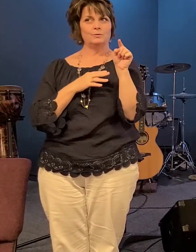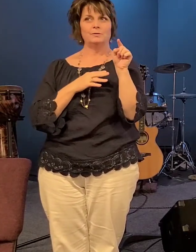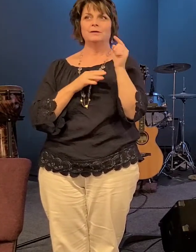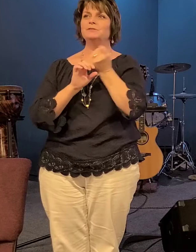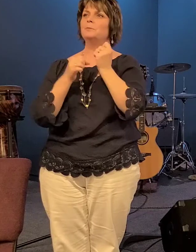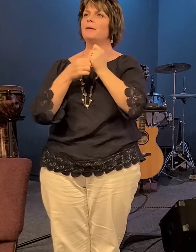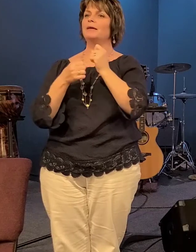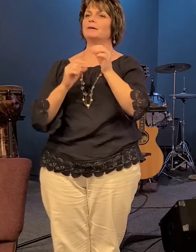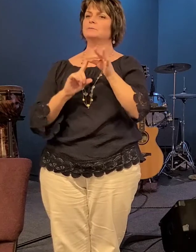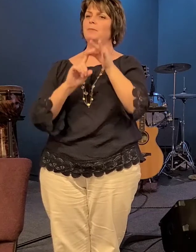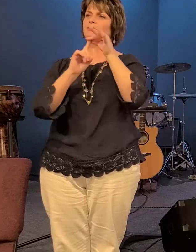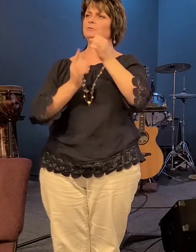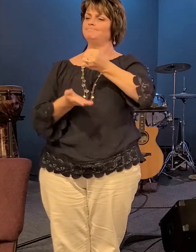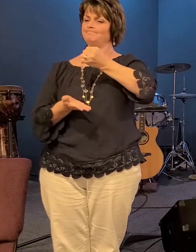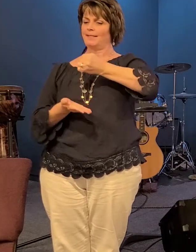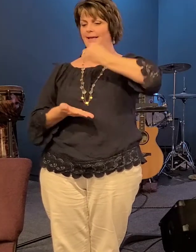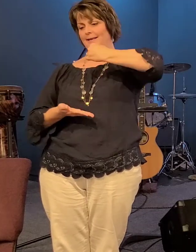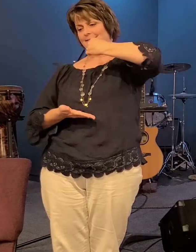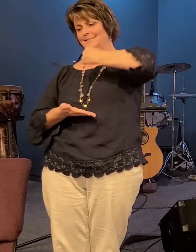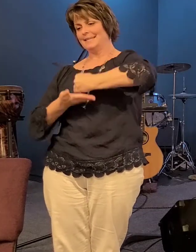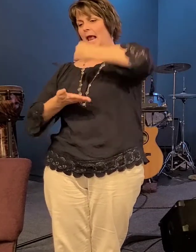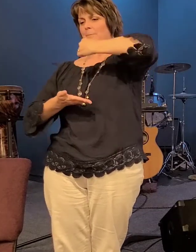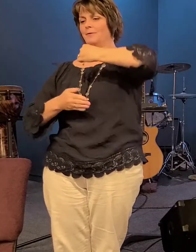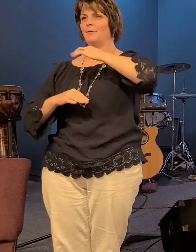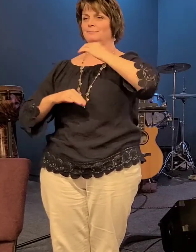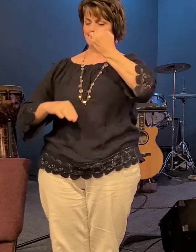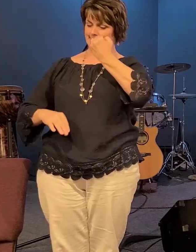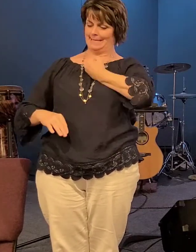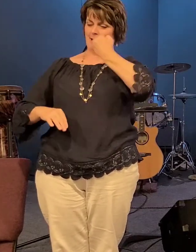stamp on what what he's wanting to do in your life okay